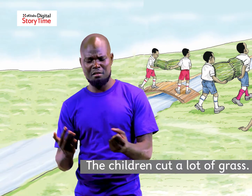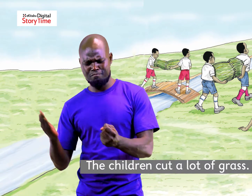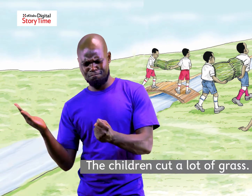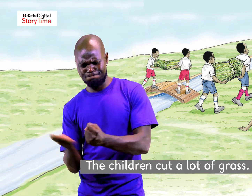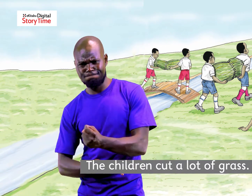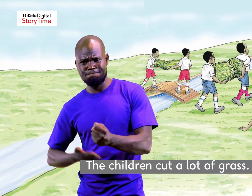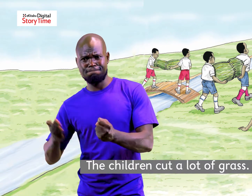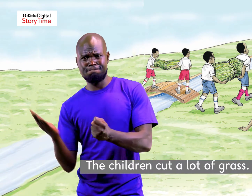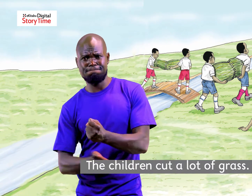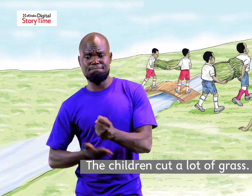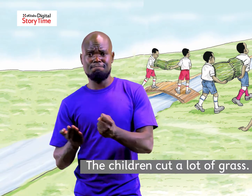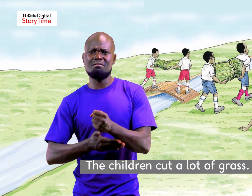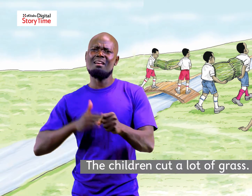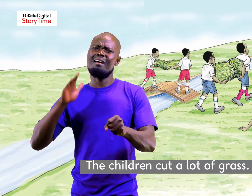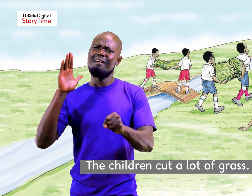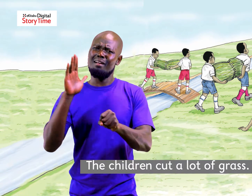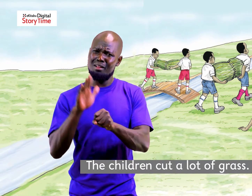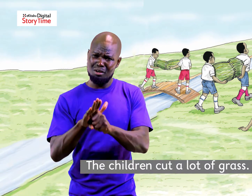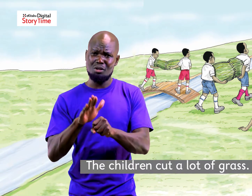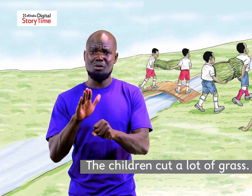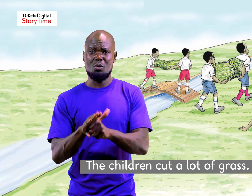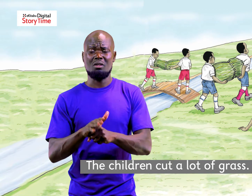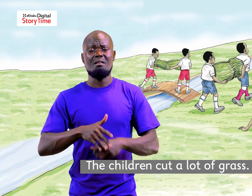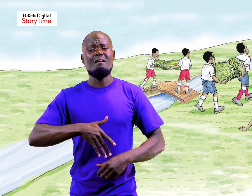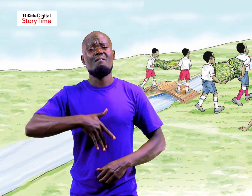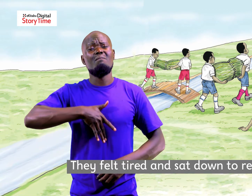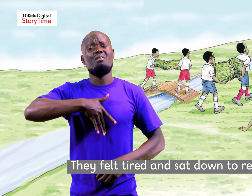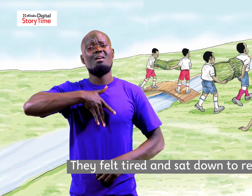the children cut a lot of grass